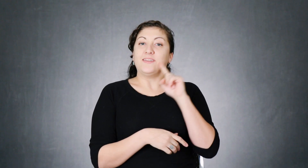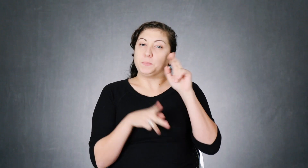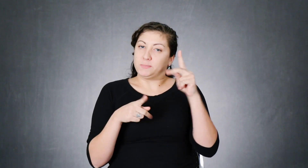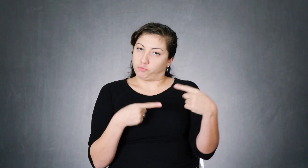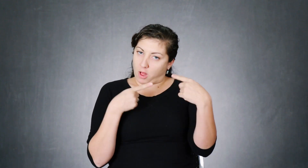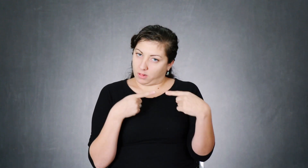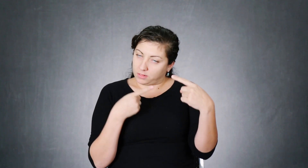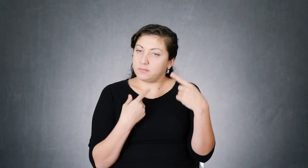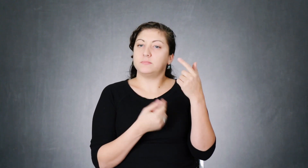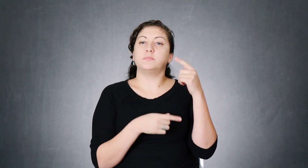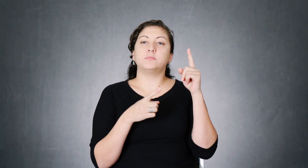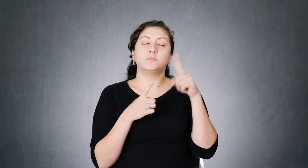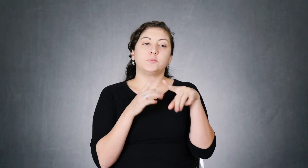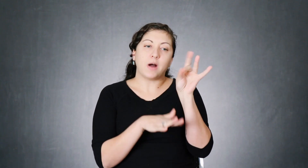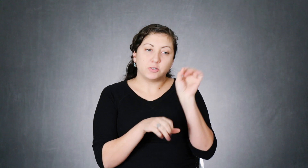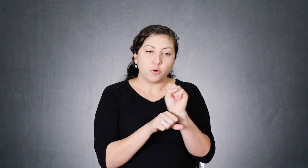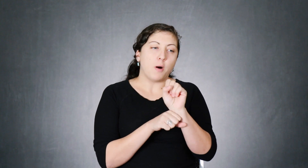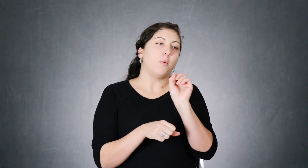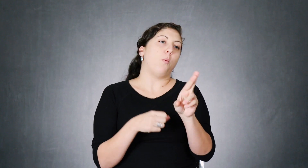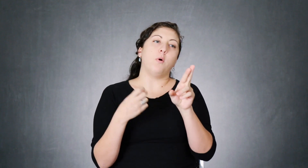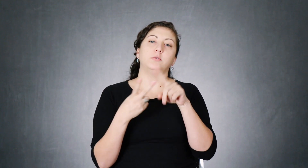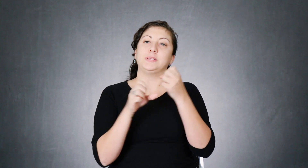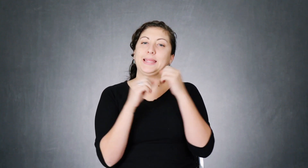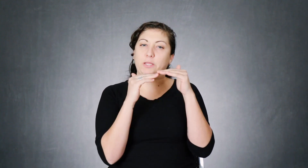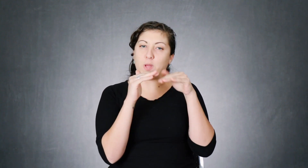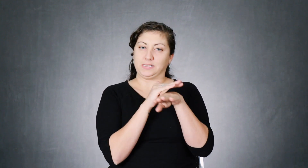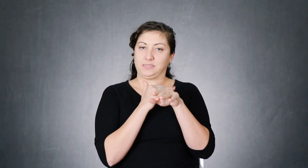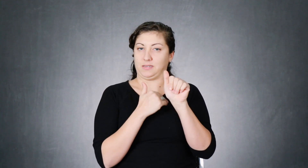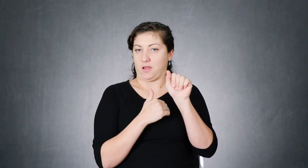Deaf people really struggle to find work and to get equal access in the community.